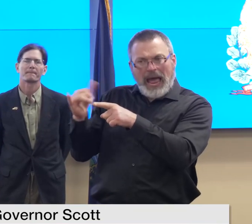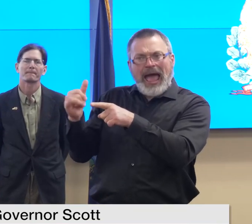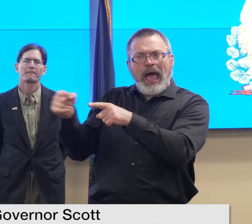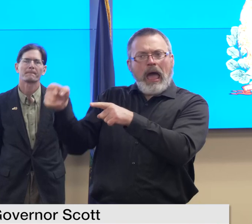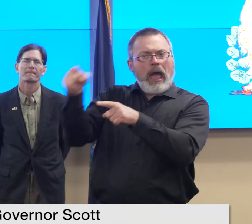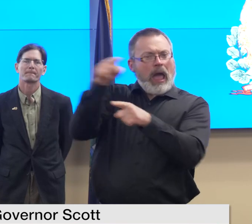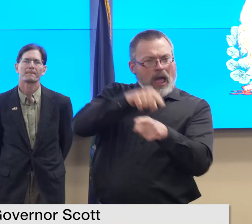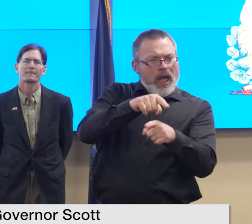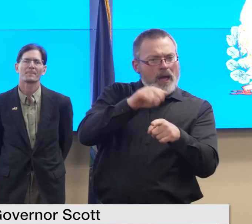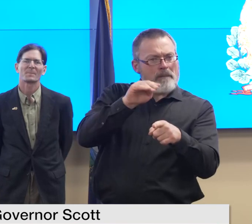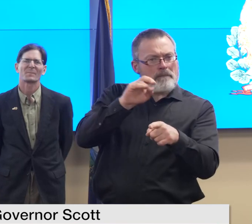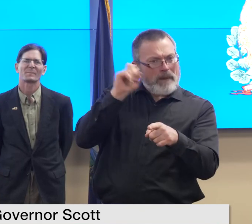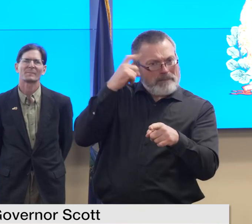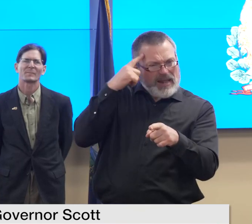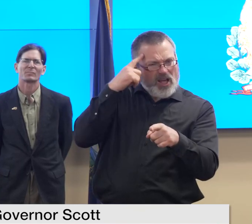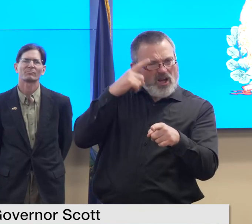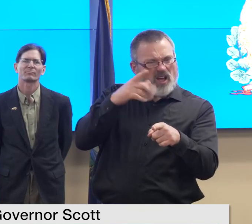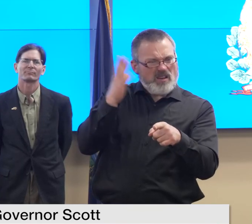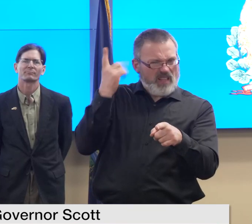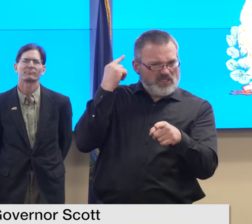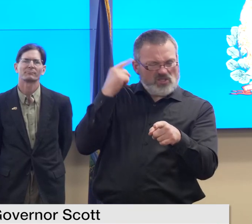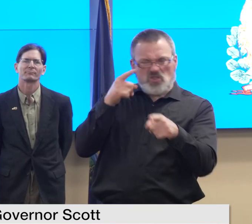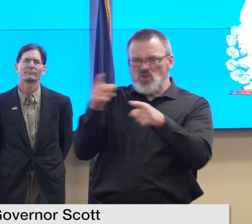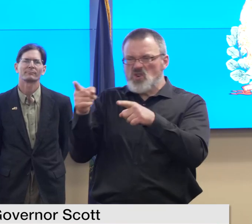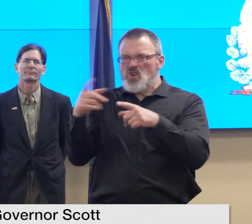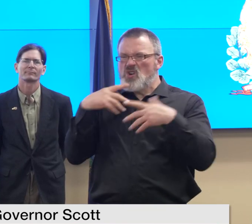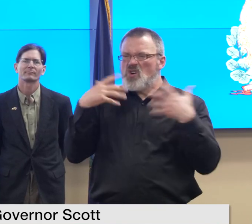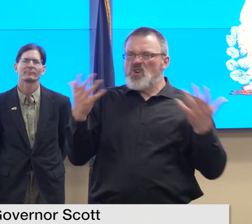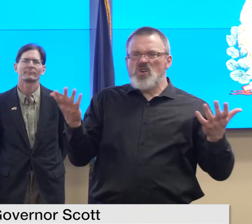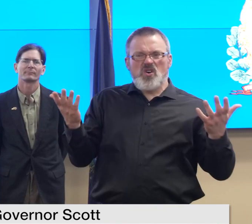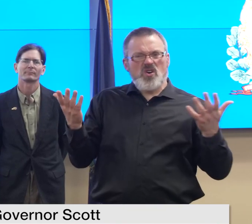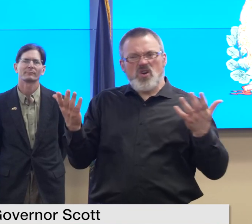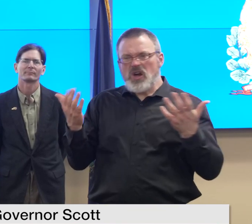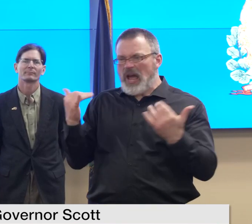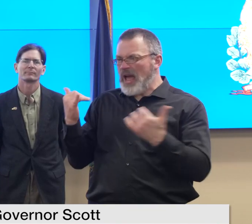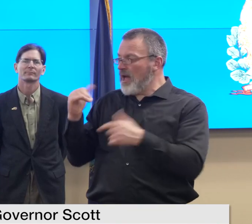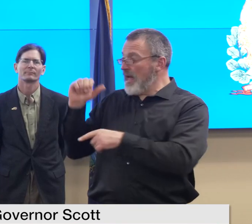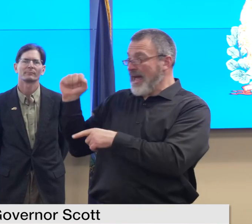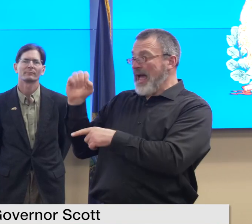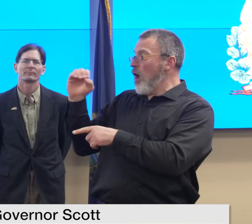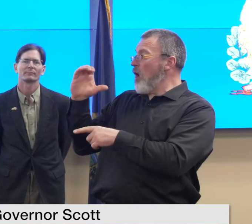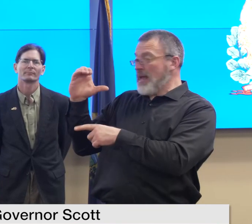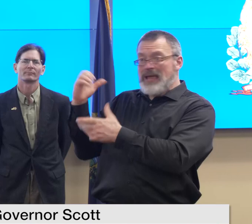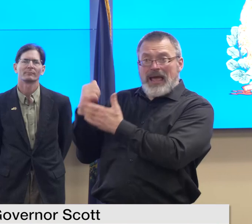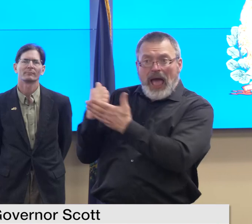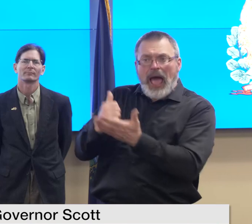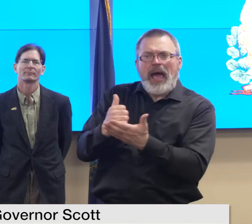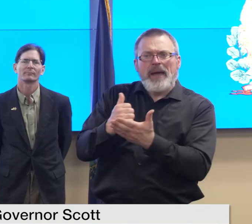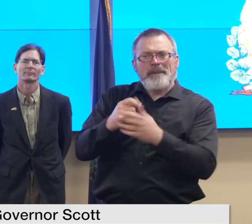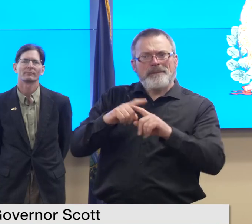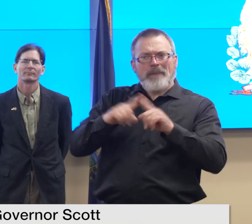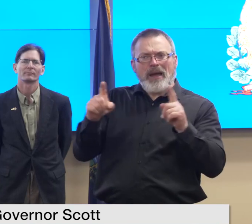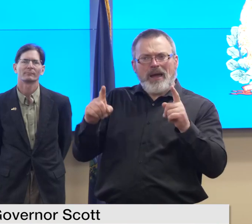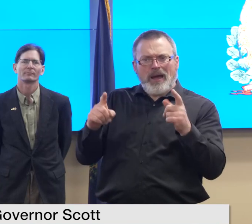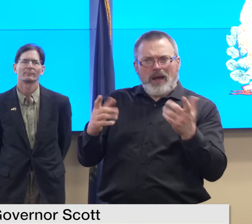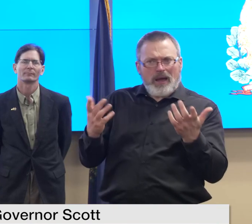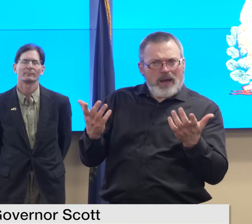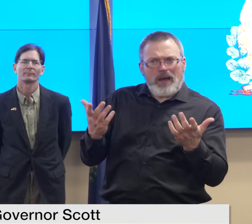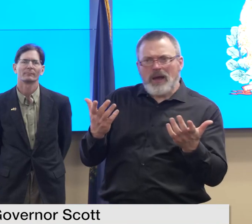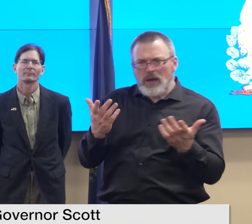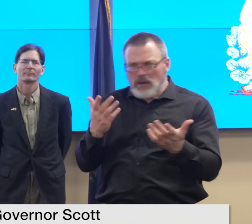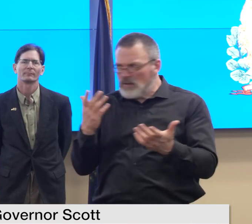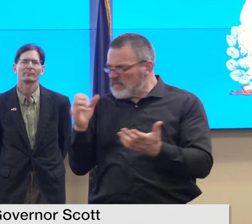they're calling the emergency operations center and they're saying that they're very helpful and knowledgeable but they just don't have the staff that um